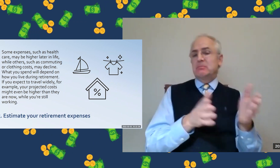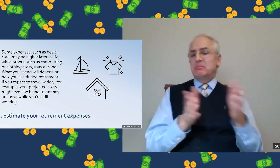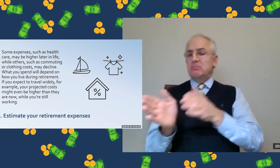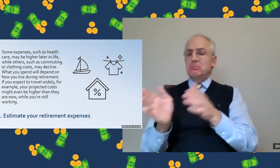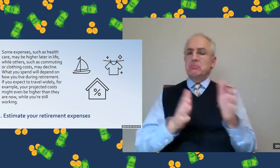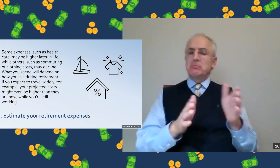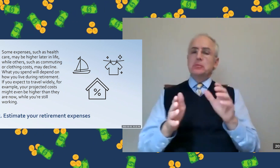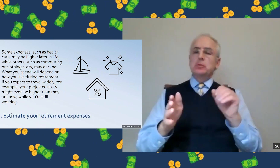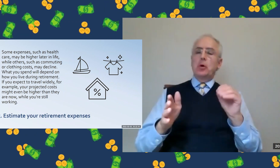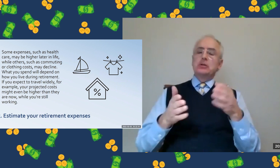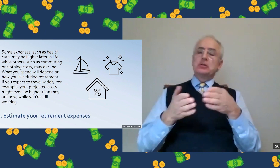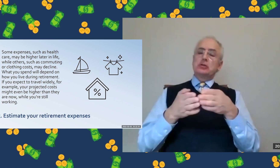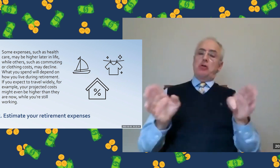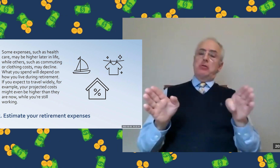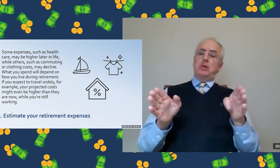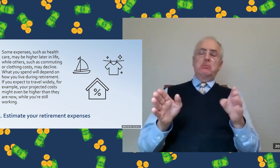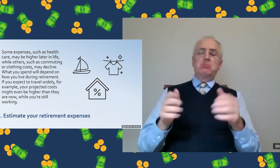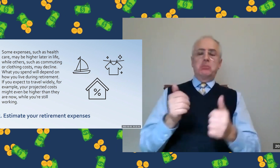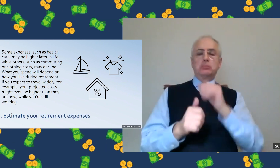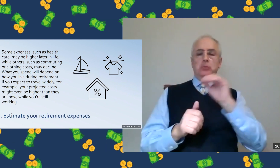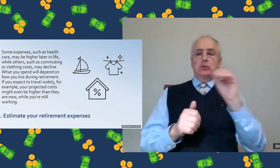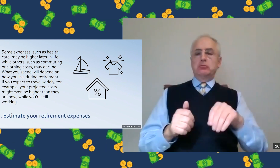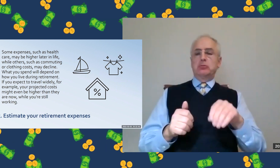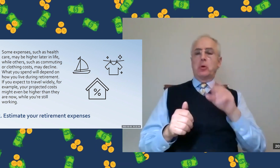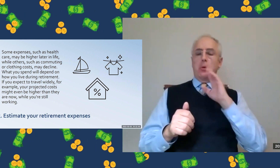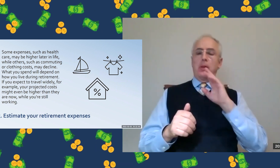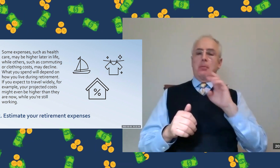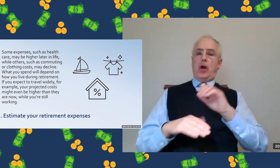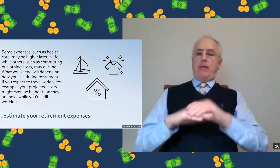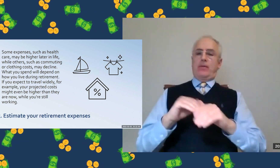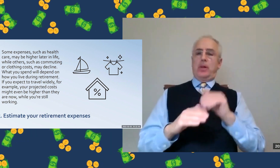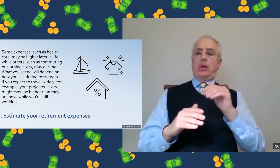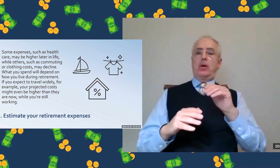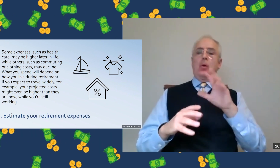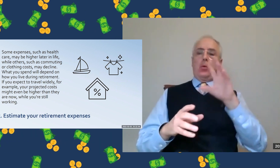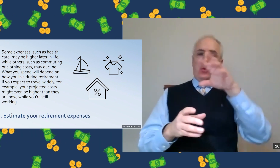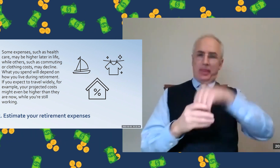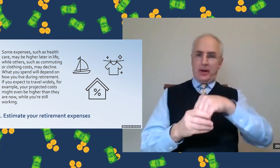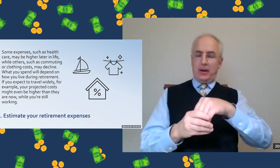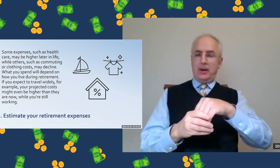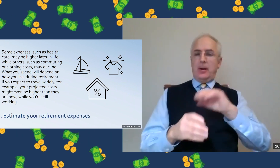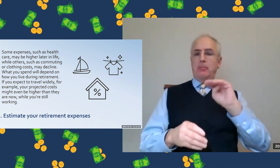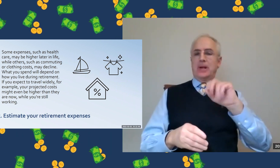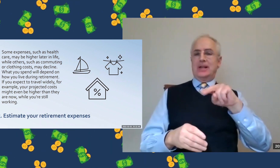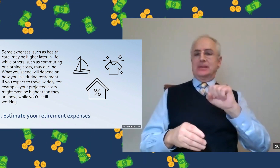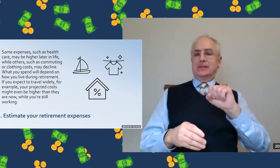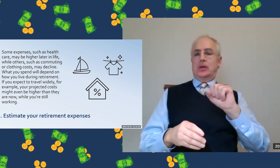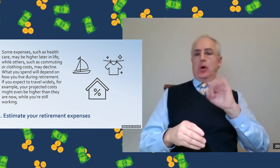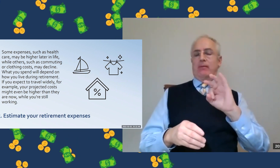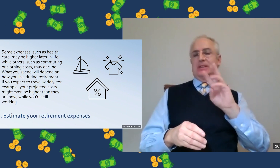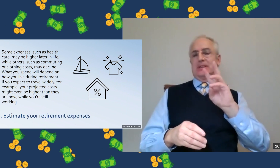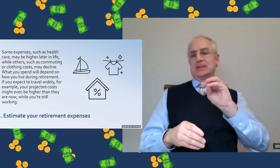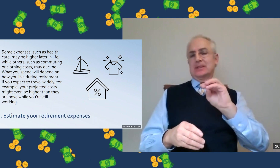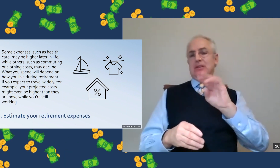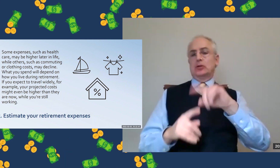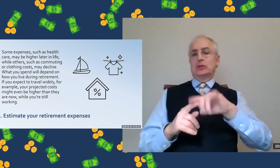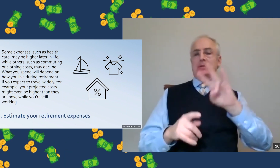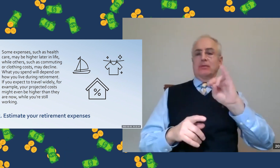increase in expenses. So again, generally speaking, most people can be comfortable with